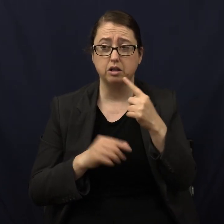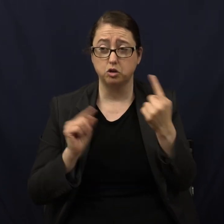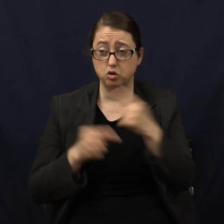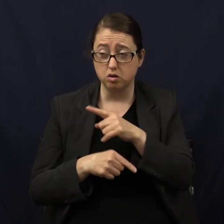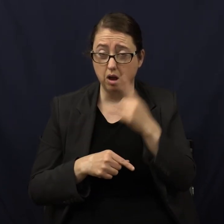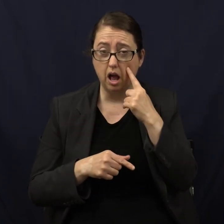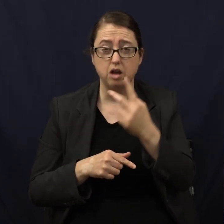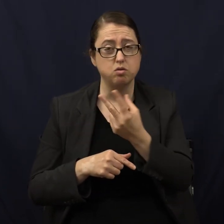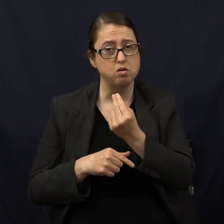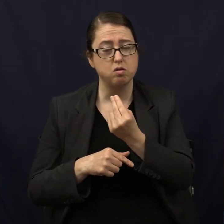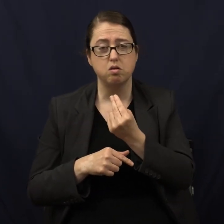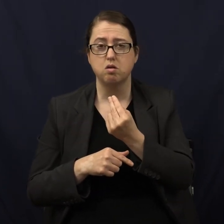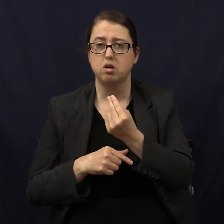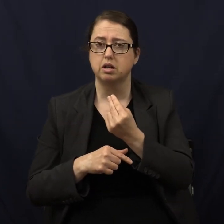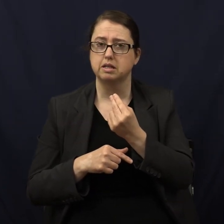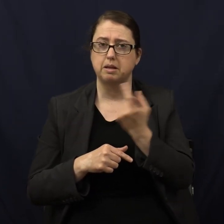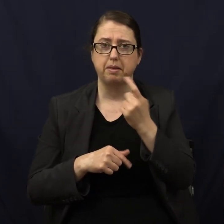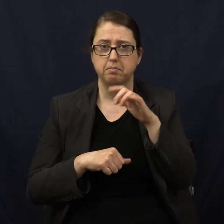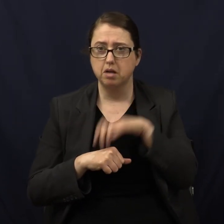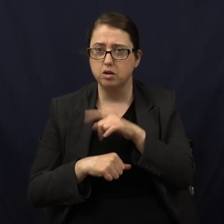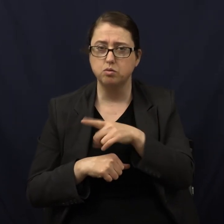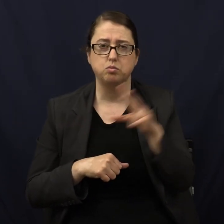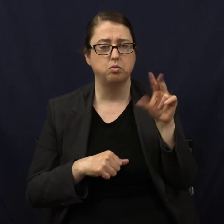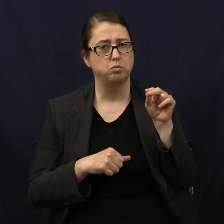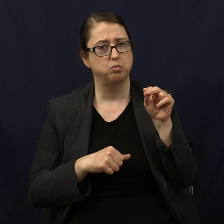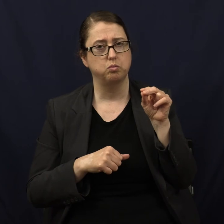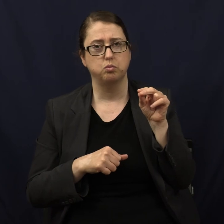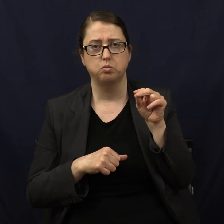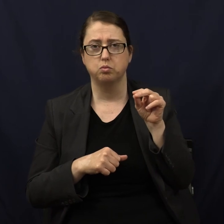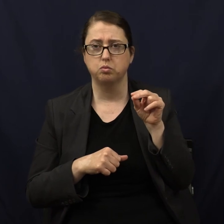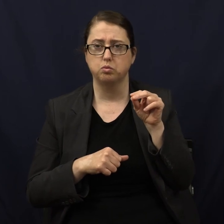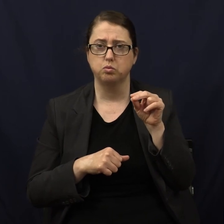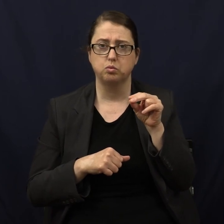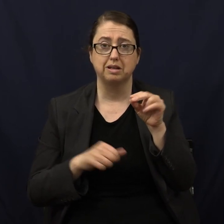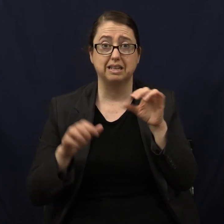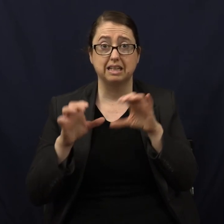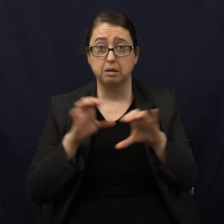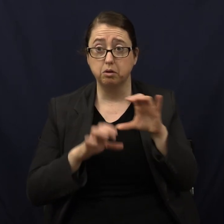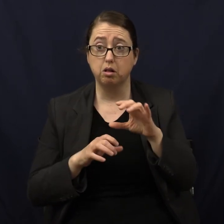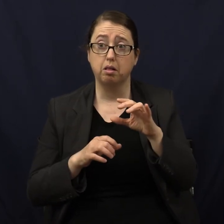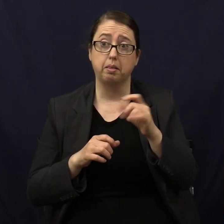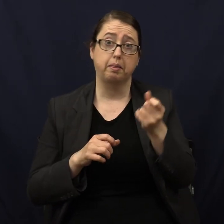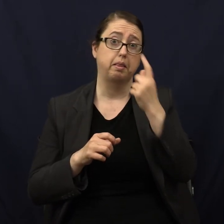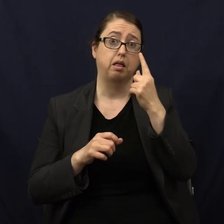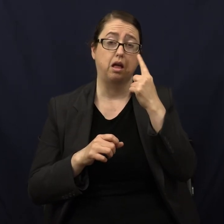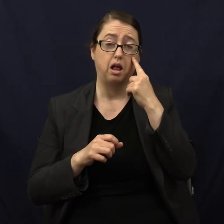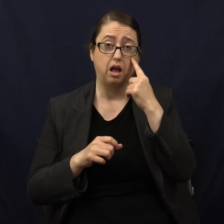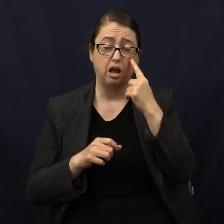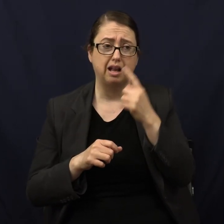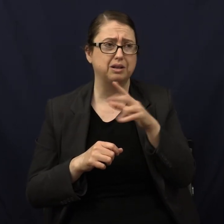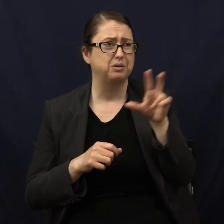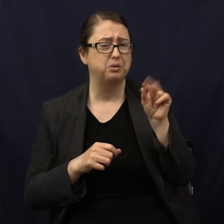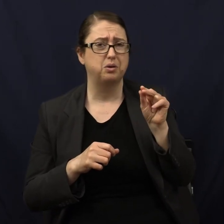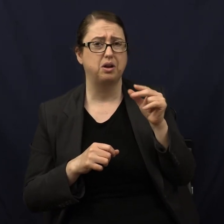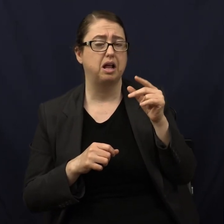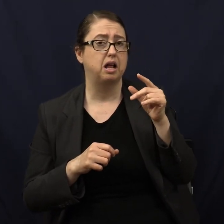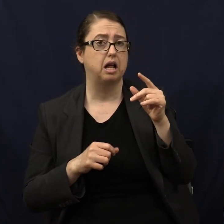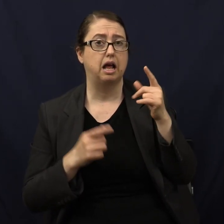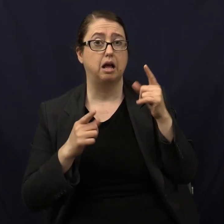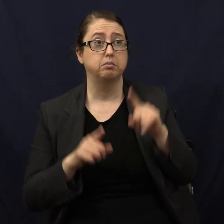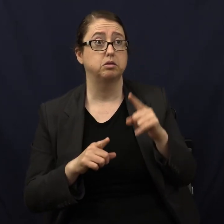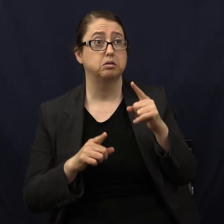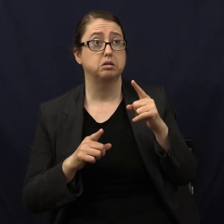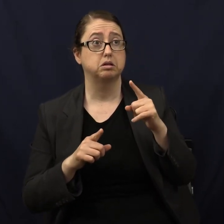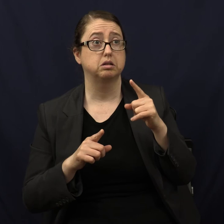your eye? No. Did something bite you in the eye? No. Did you splash a chemical in your eye? No. It's just I lost half of my